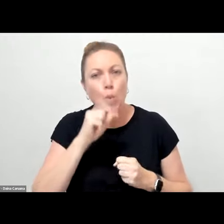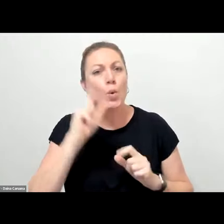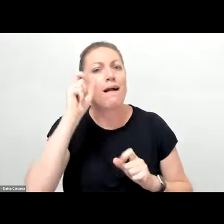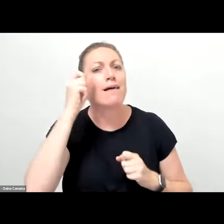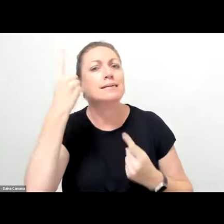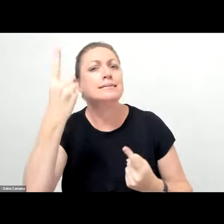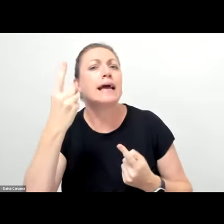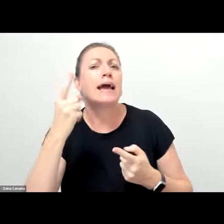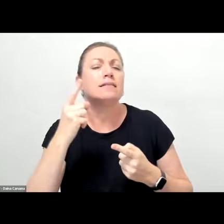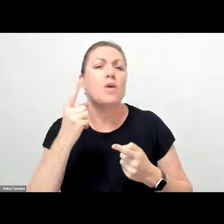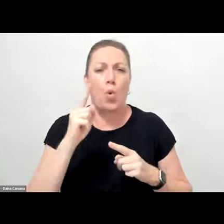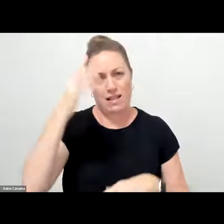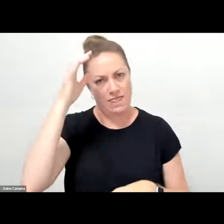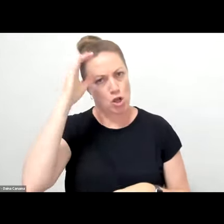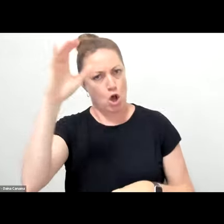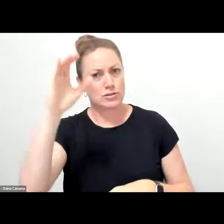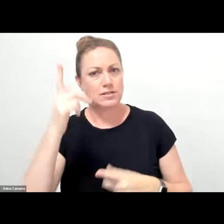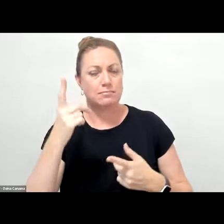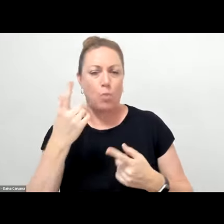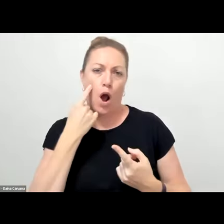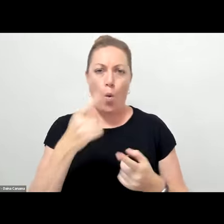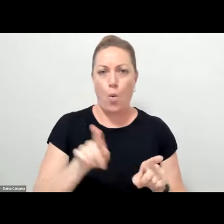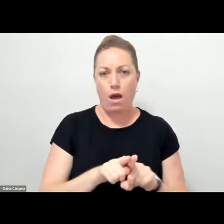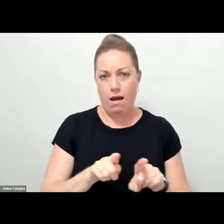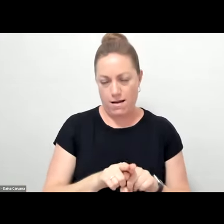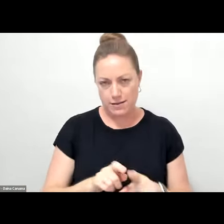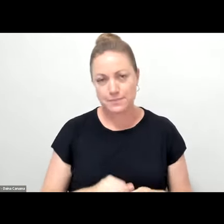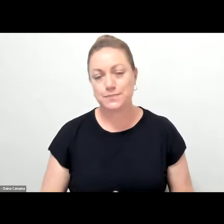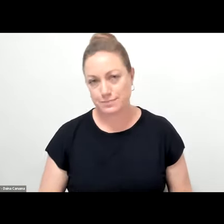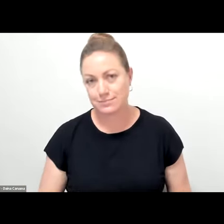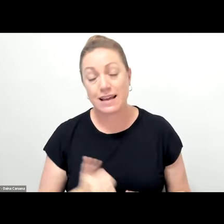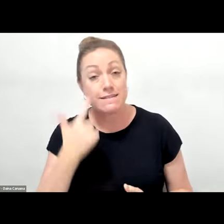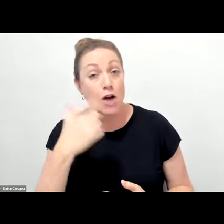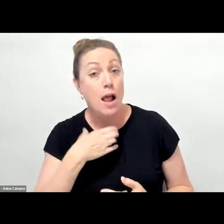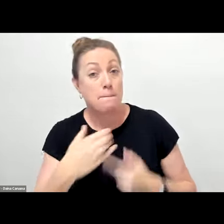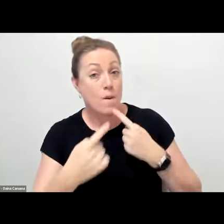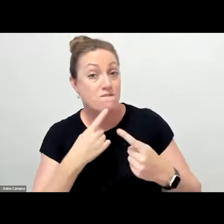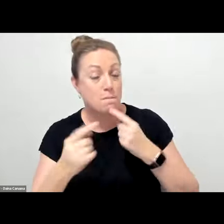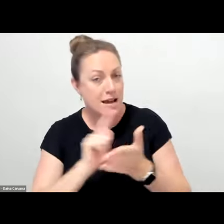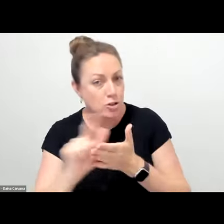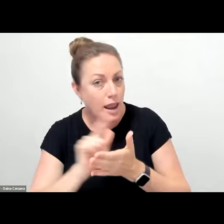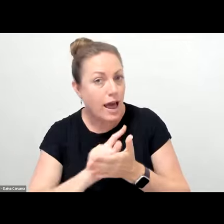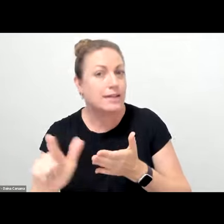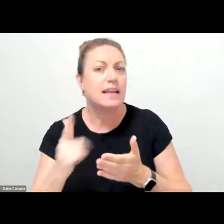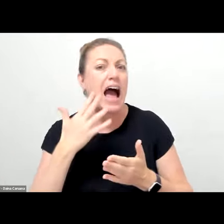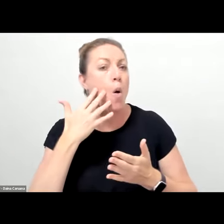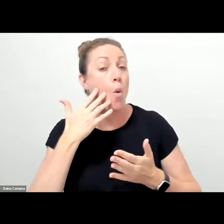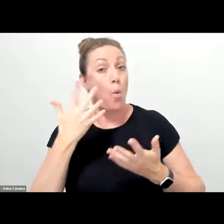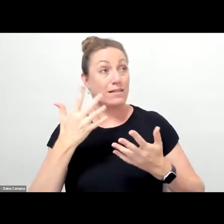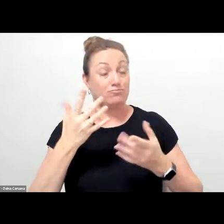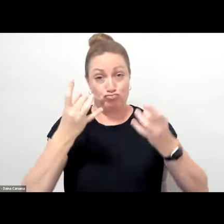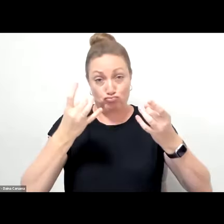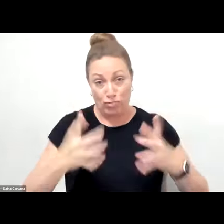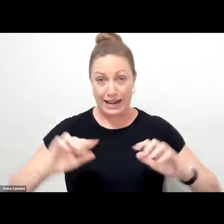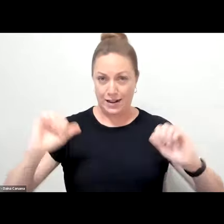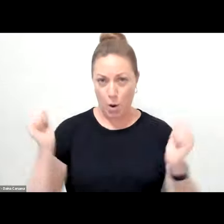idea of what this concept is and how it's going to look. And to find out more information later on when it's fully complete and fully put